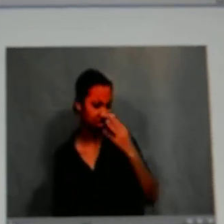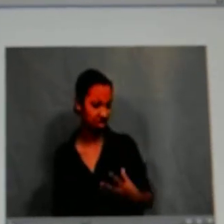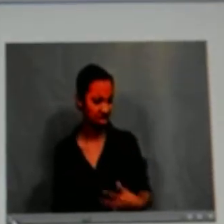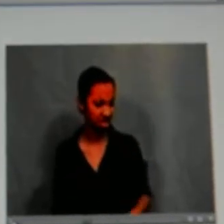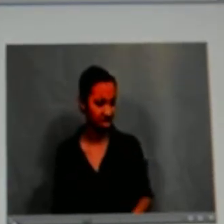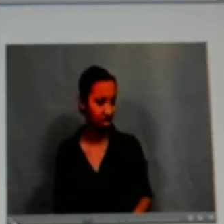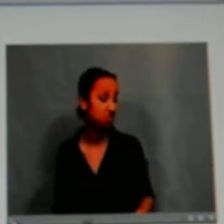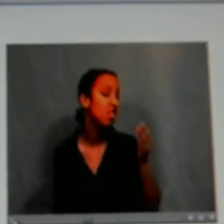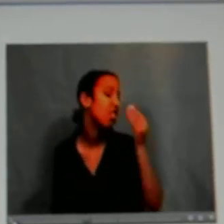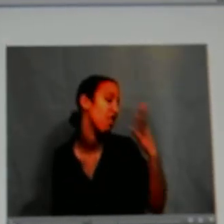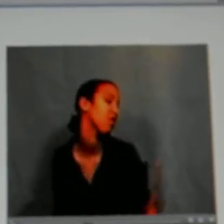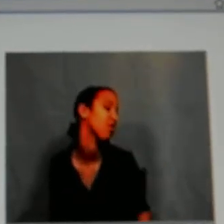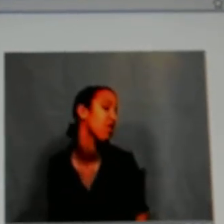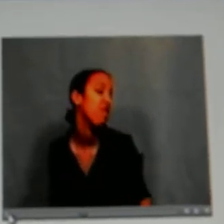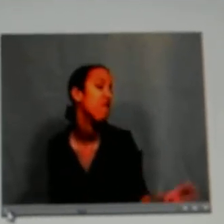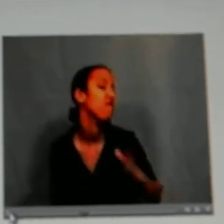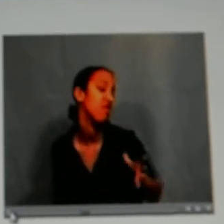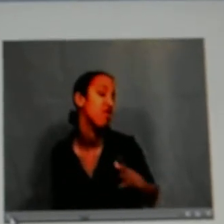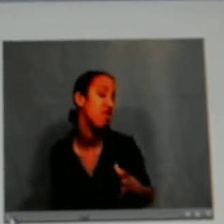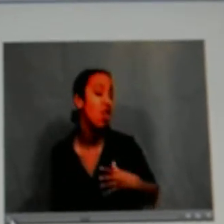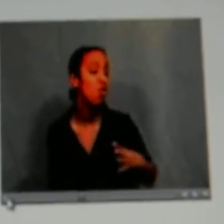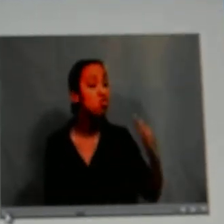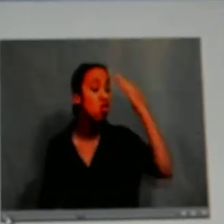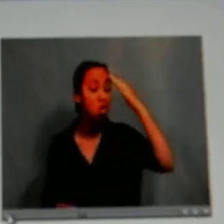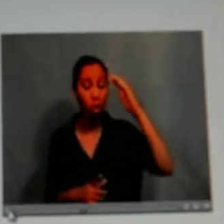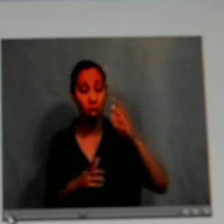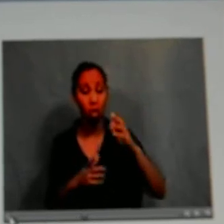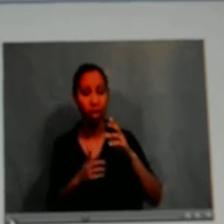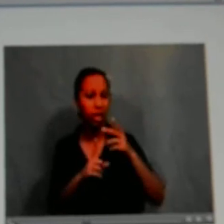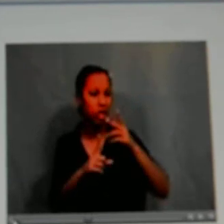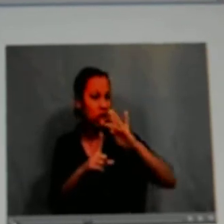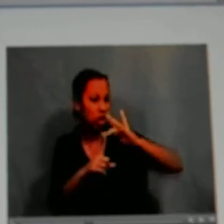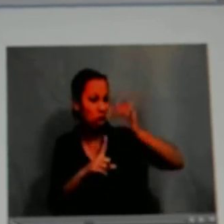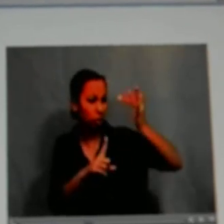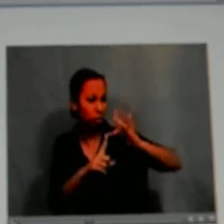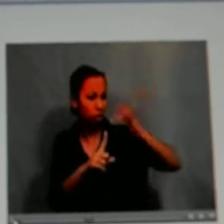I like, come on, I'm third on your list. Then finally I was like, I don't care, whatever.